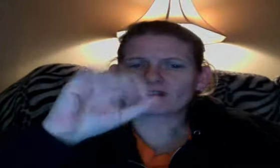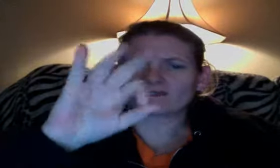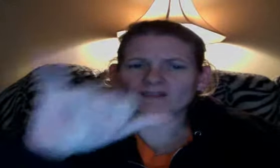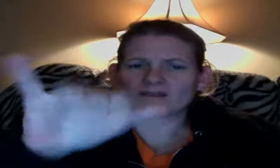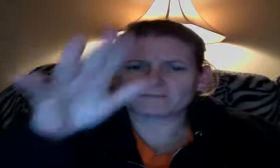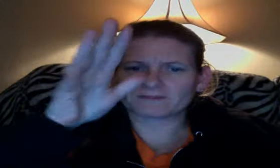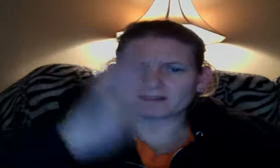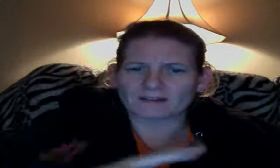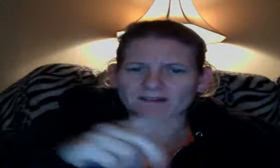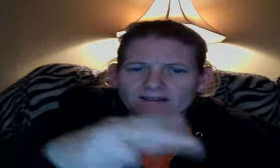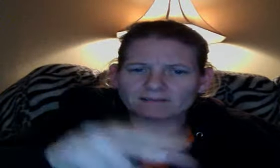Great!